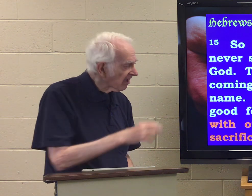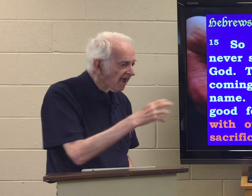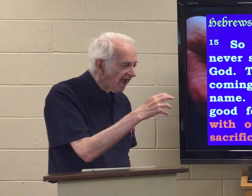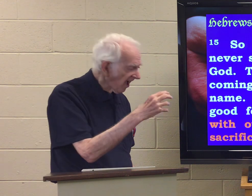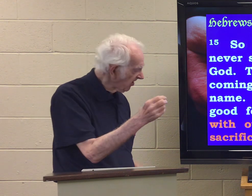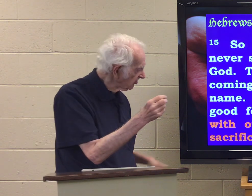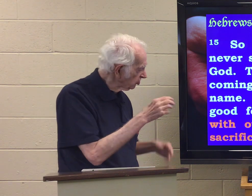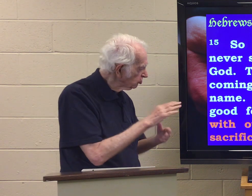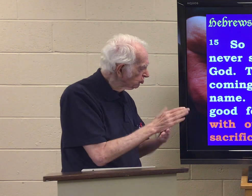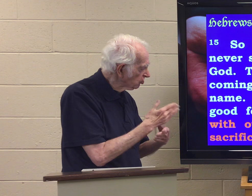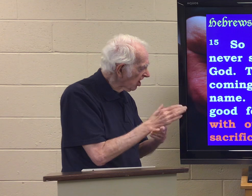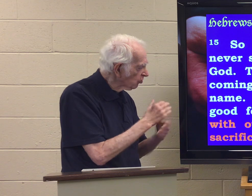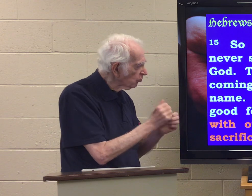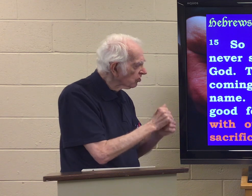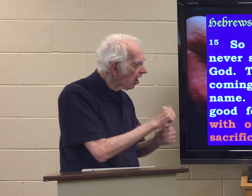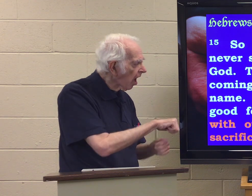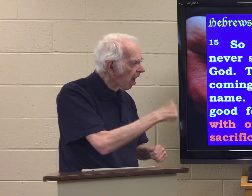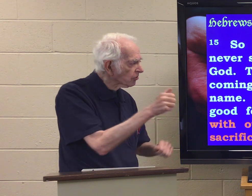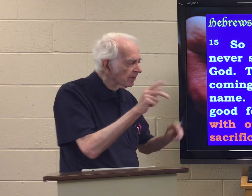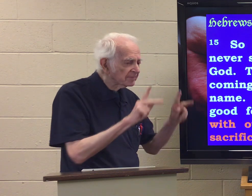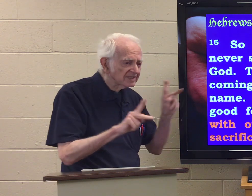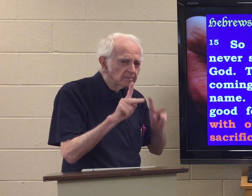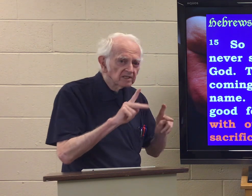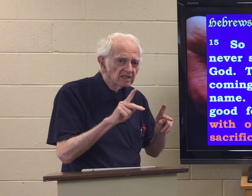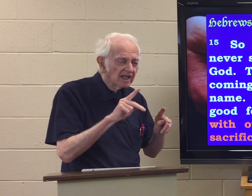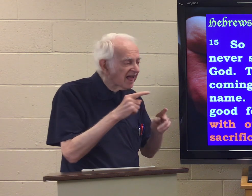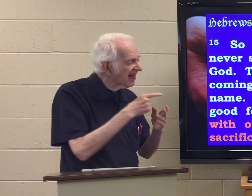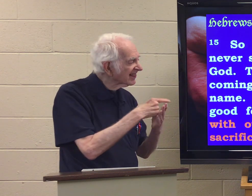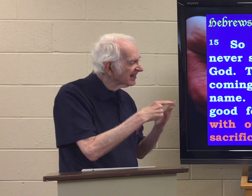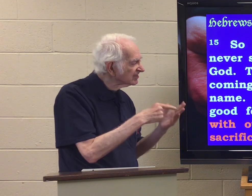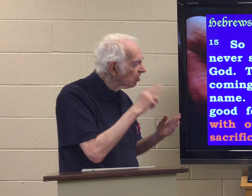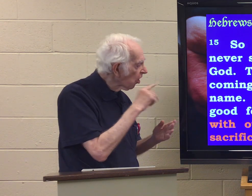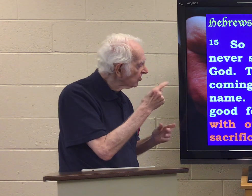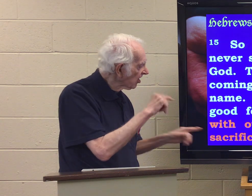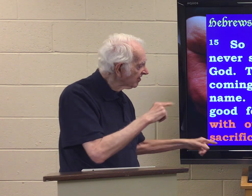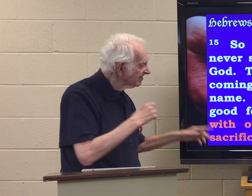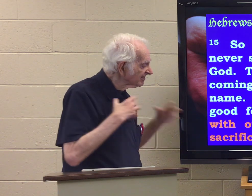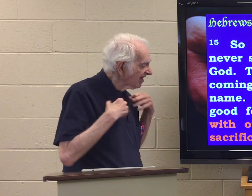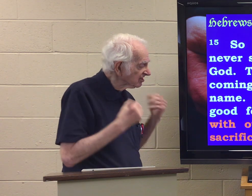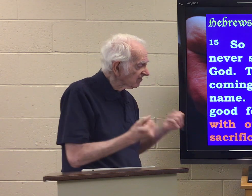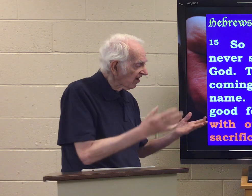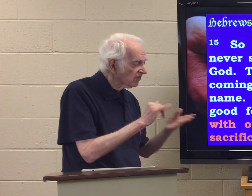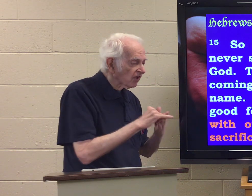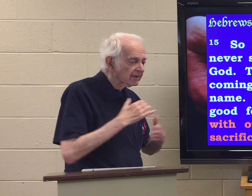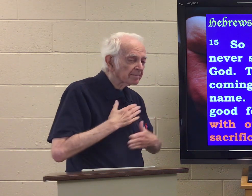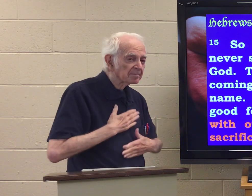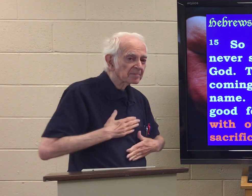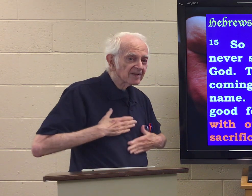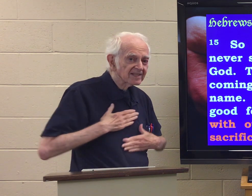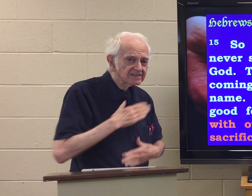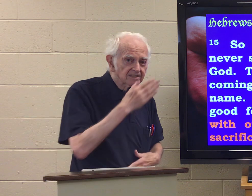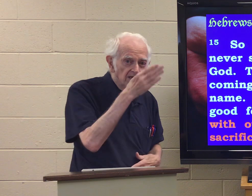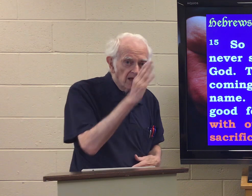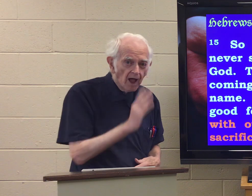And share with other people. These are the sacrifices that please God.